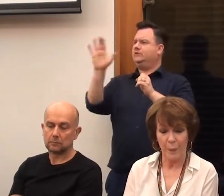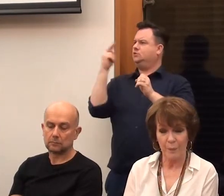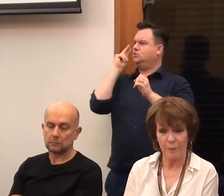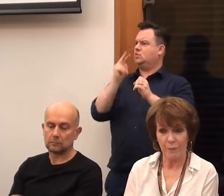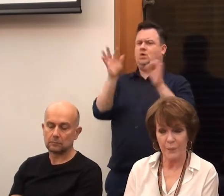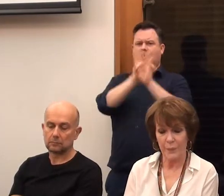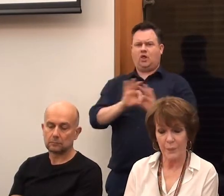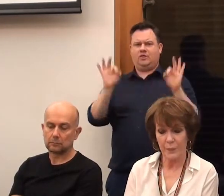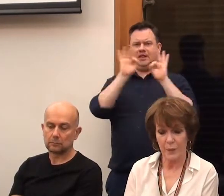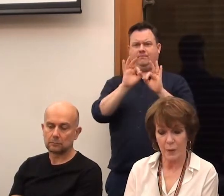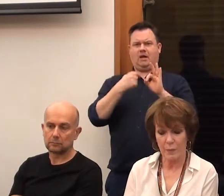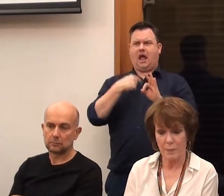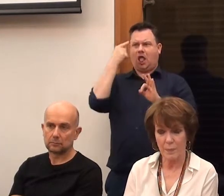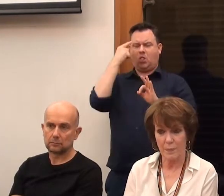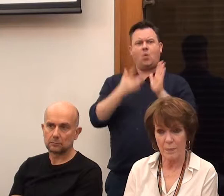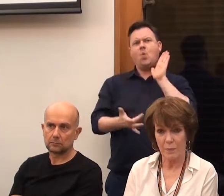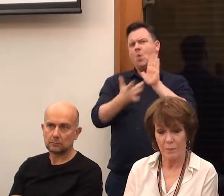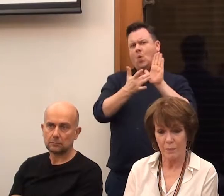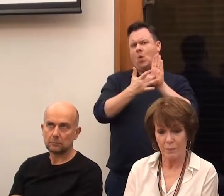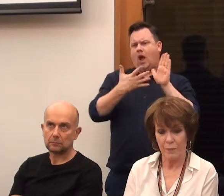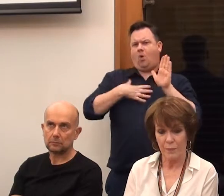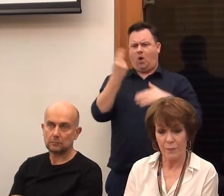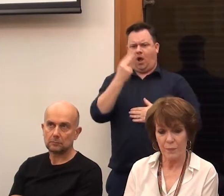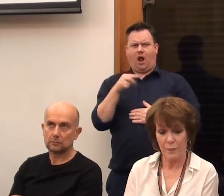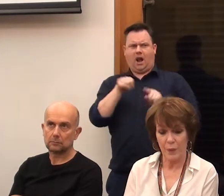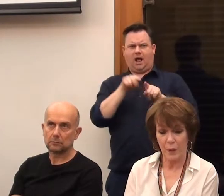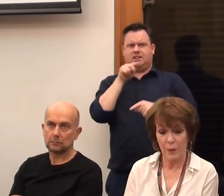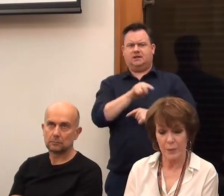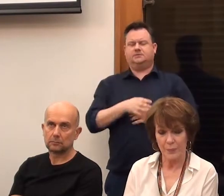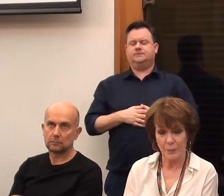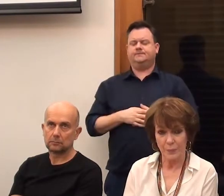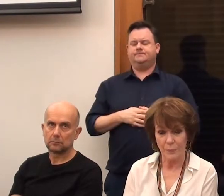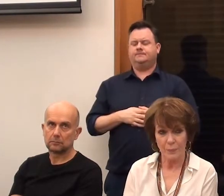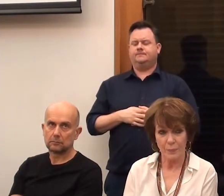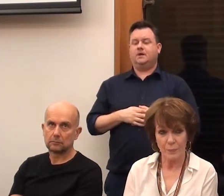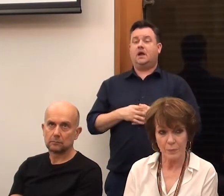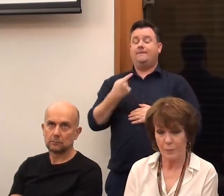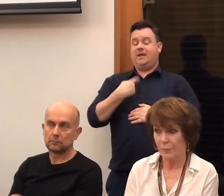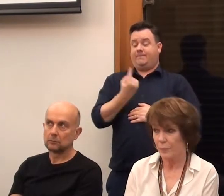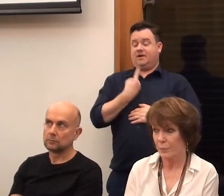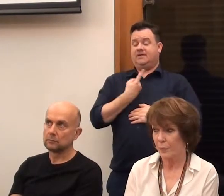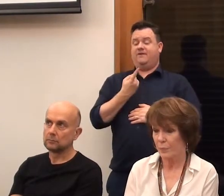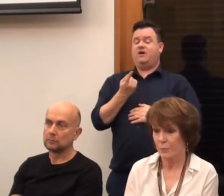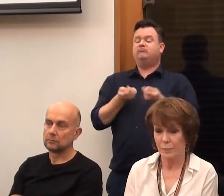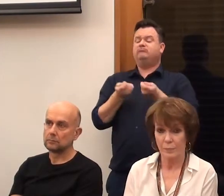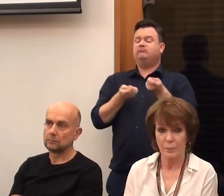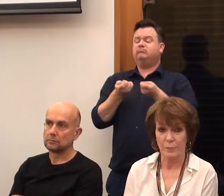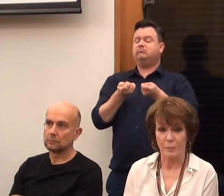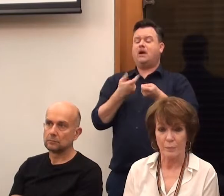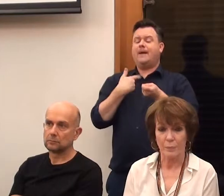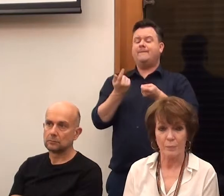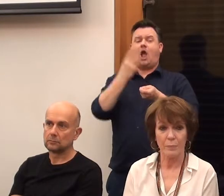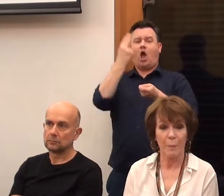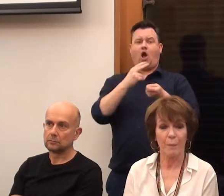even though I thought it was everything that I wanted art to be. So as a director of an organisation, I began to collect it,